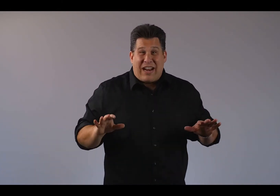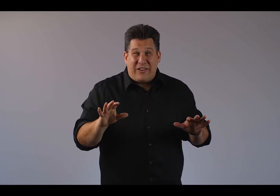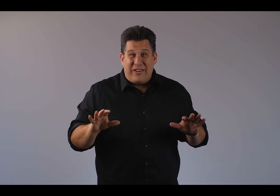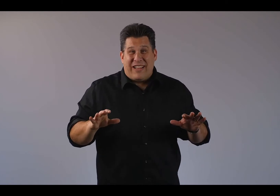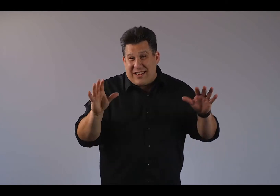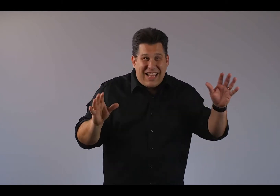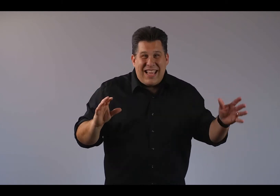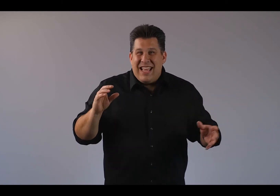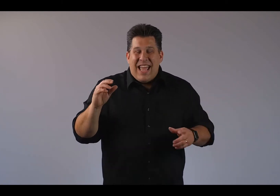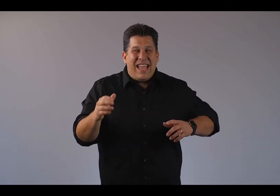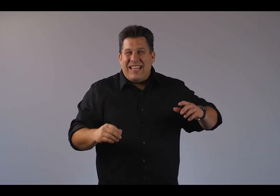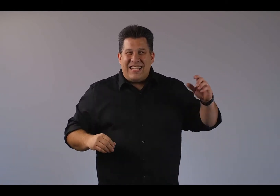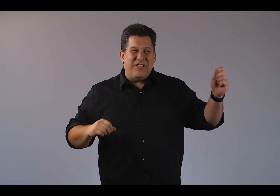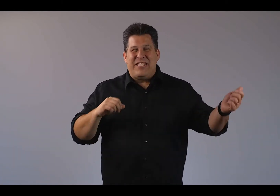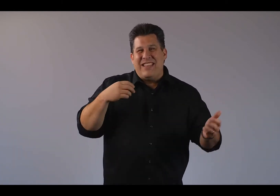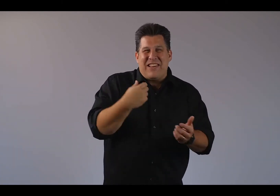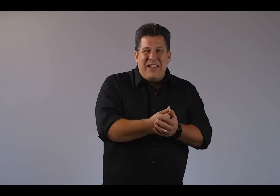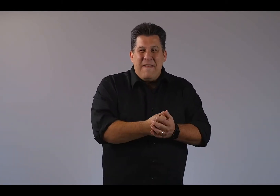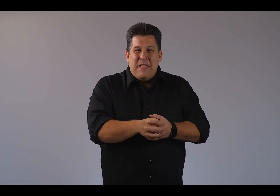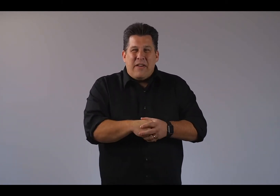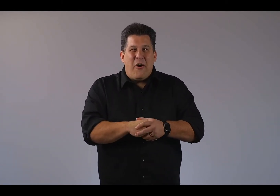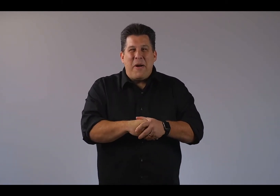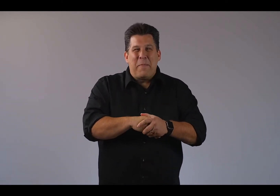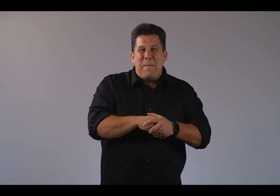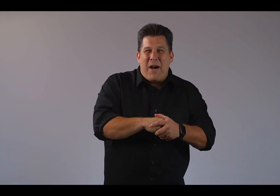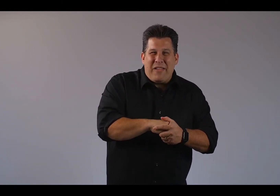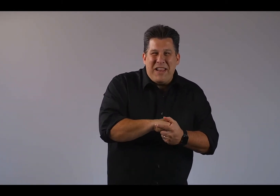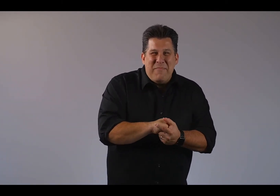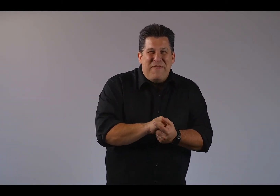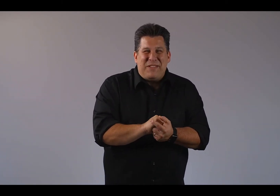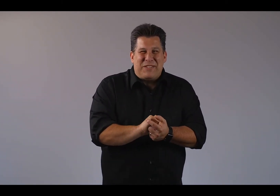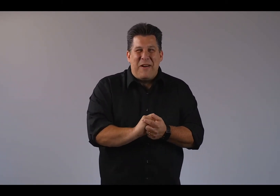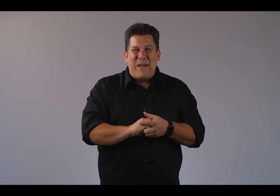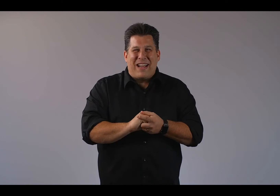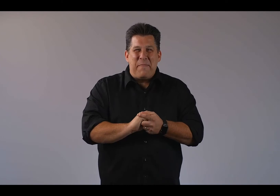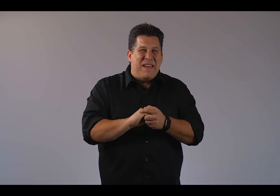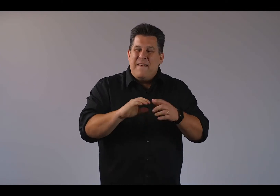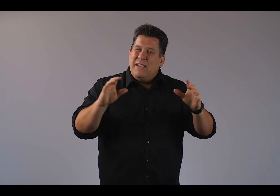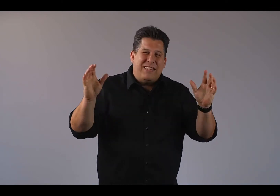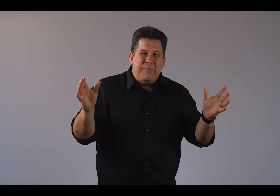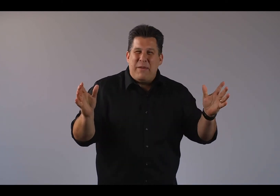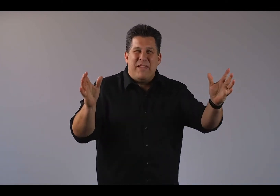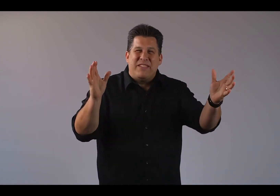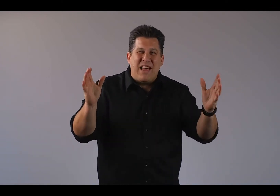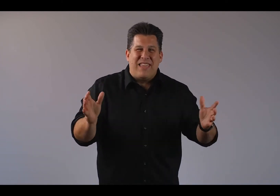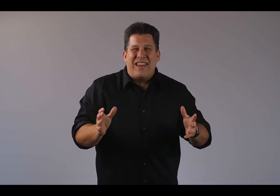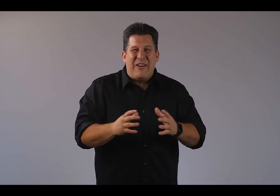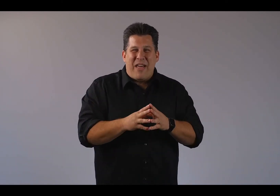her, you're like, honey, hey, did you see that the Hallmark holiday movies are starting back up? And listen, babe, there's nothing that I'd rather